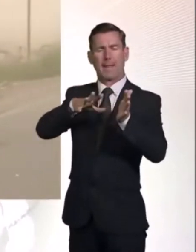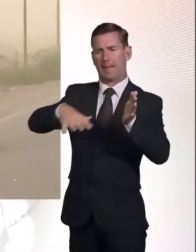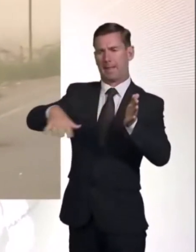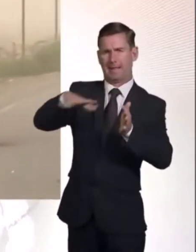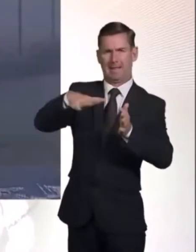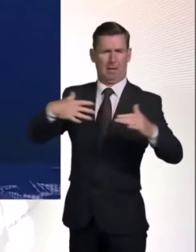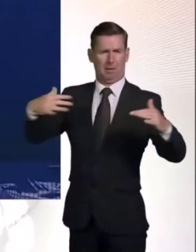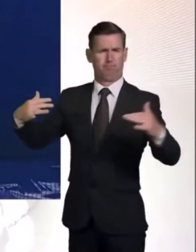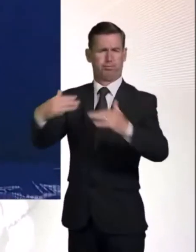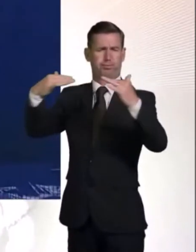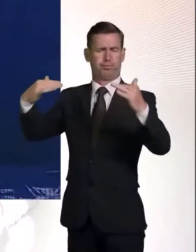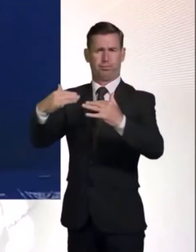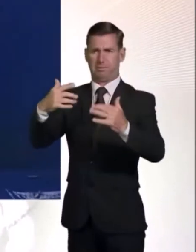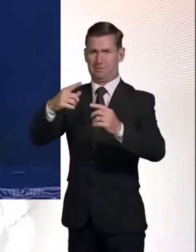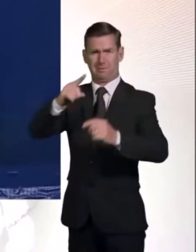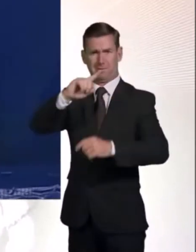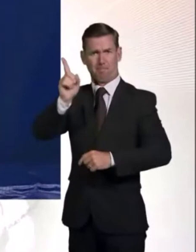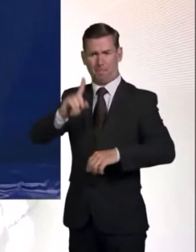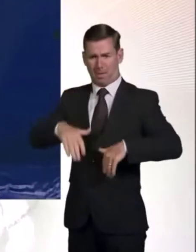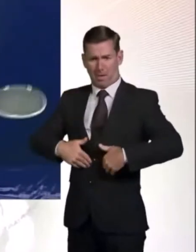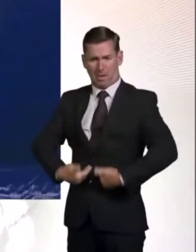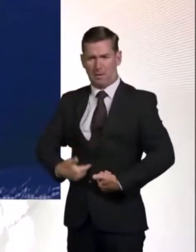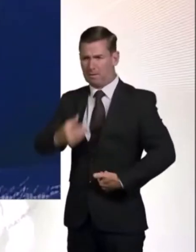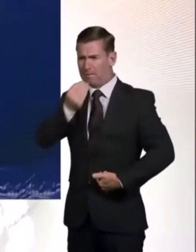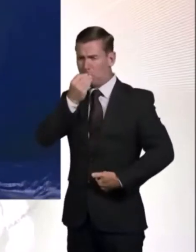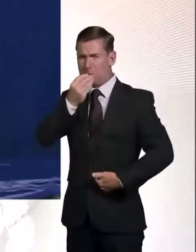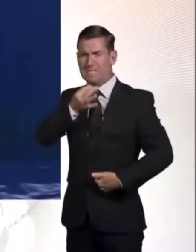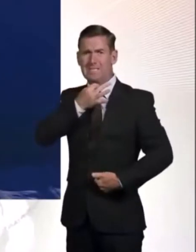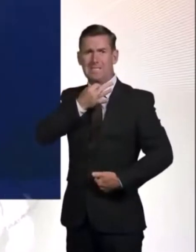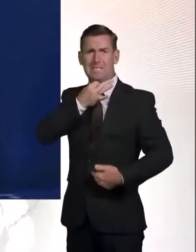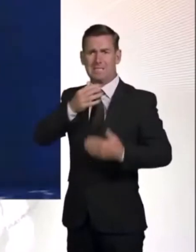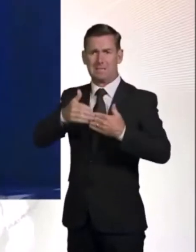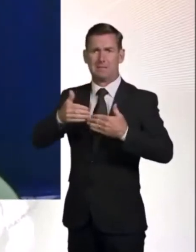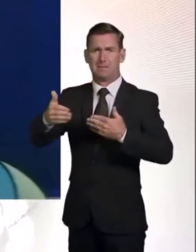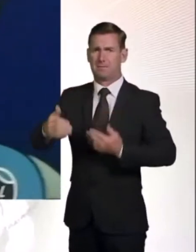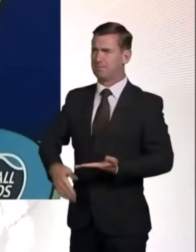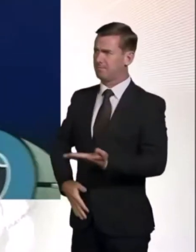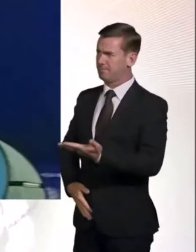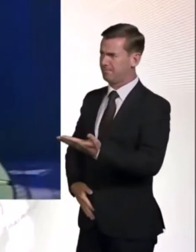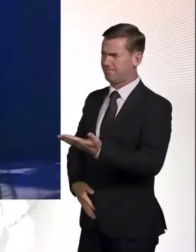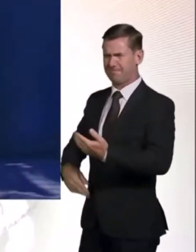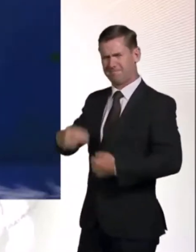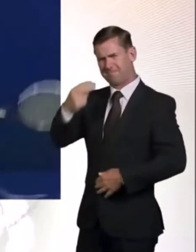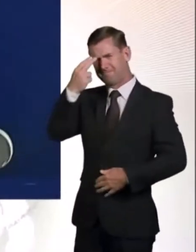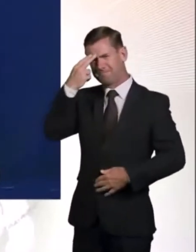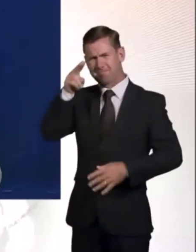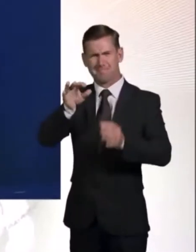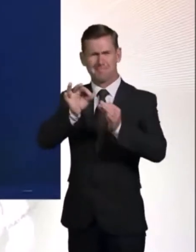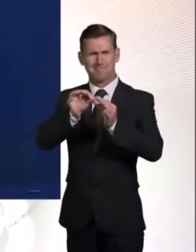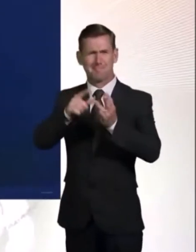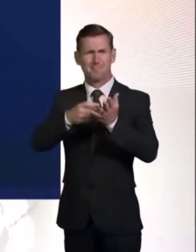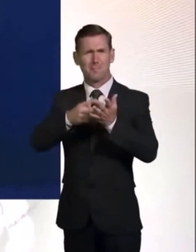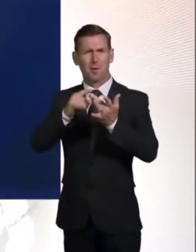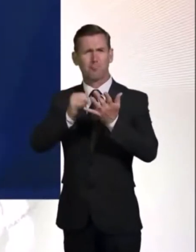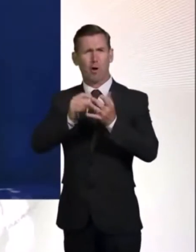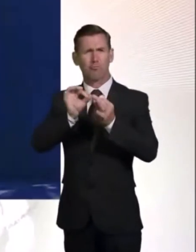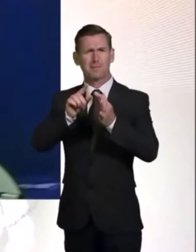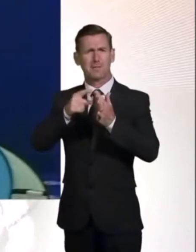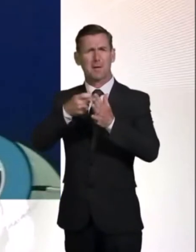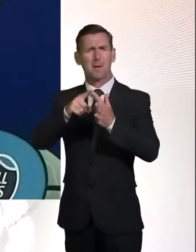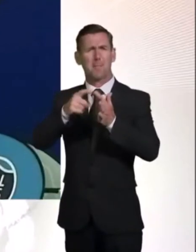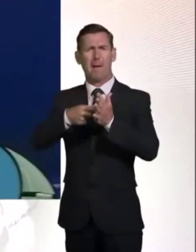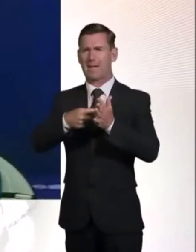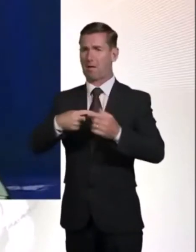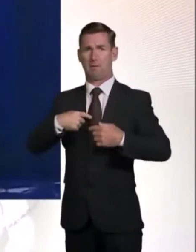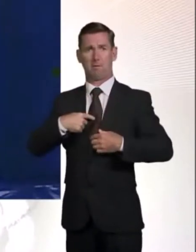vital supplies. Former Wimbledon champion Boris Becker claims diplomatic immunity against bankruptcy